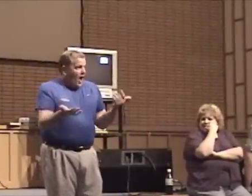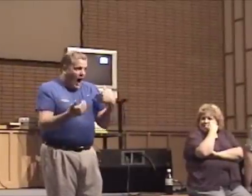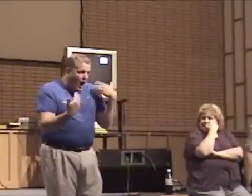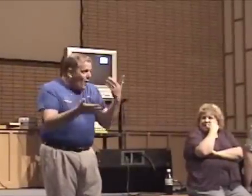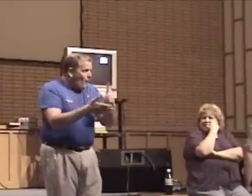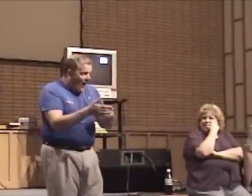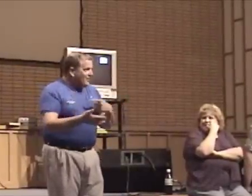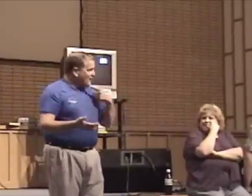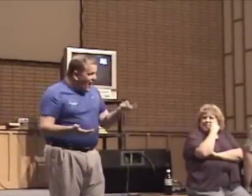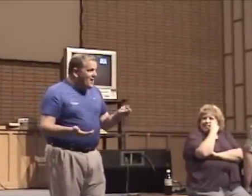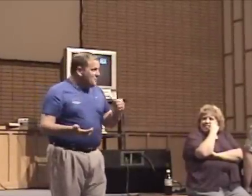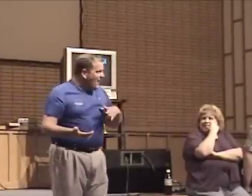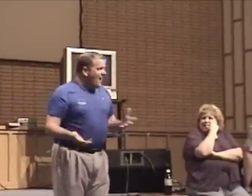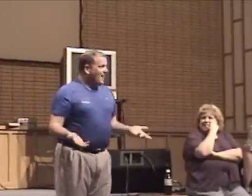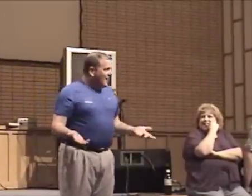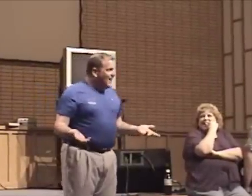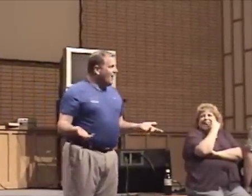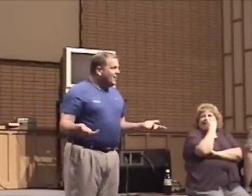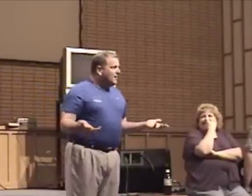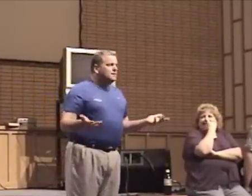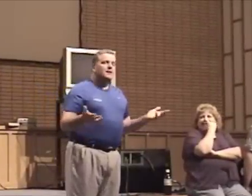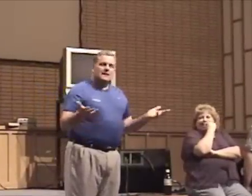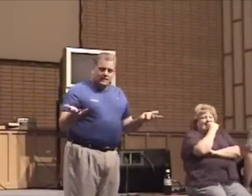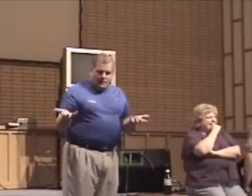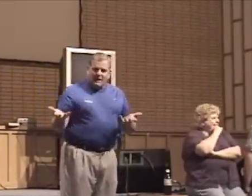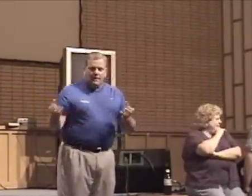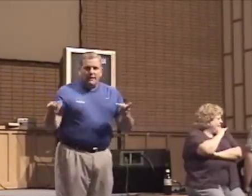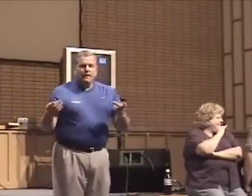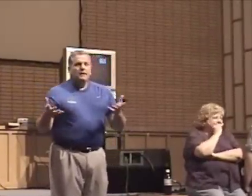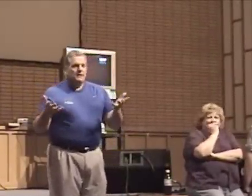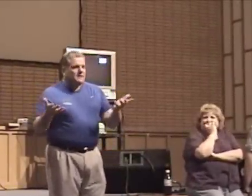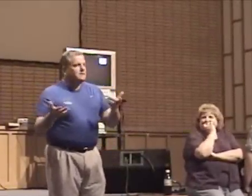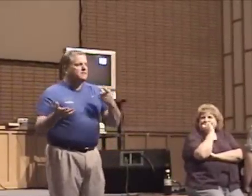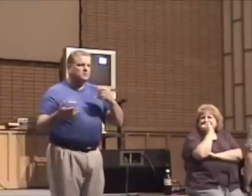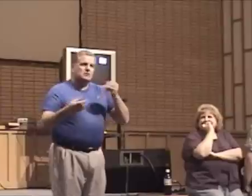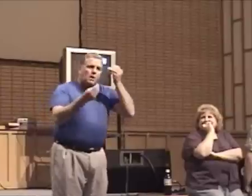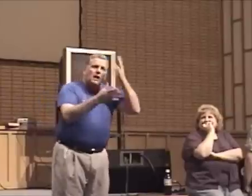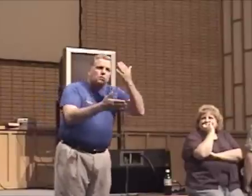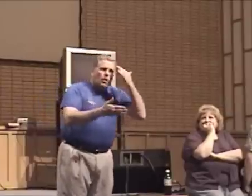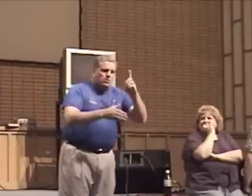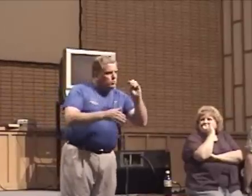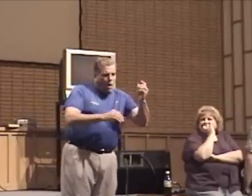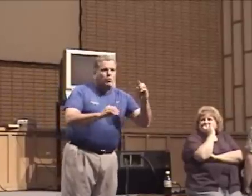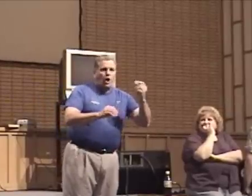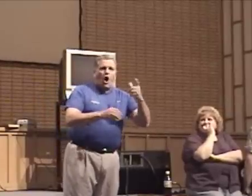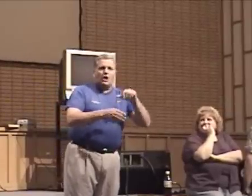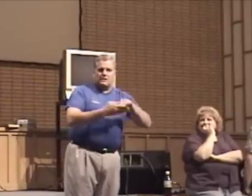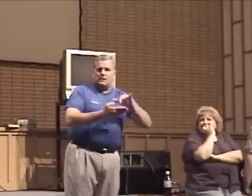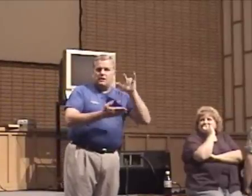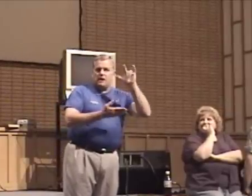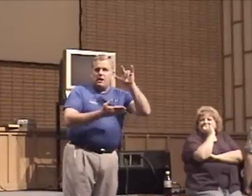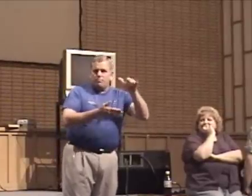I don't know. I don't know. I don't He said, just what I'm doing, no dogs in the airport.